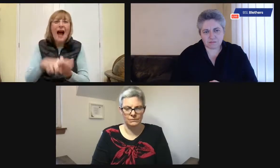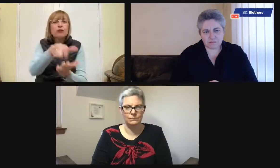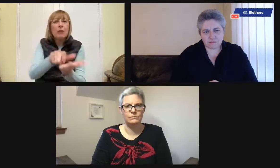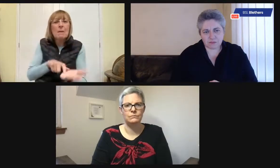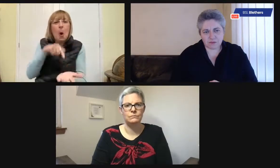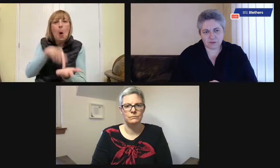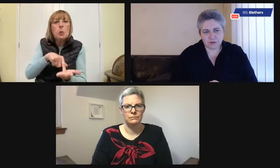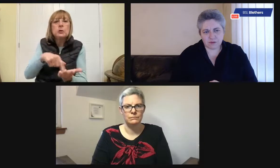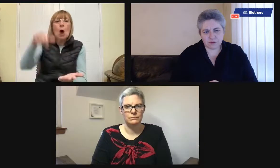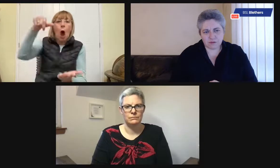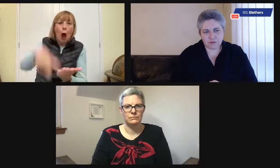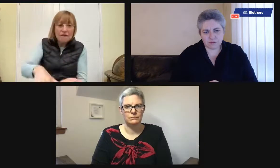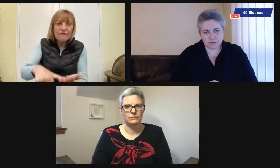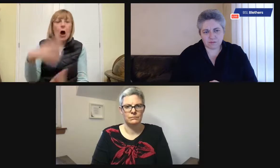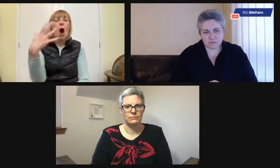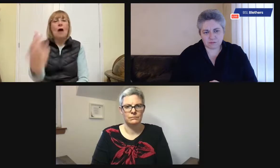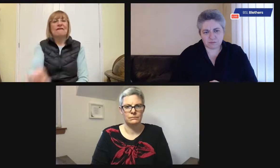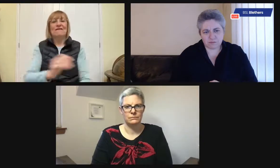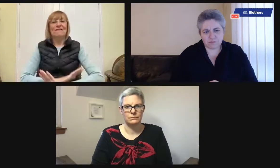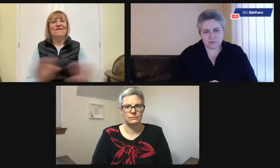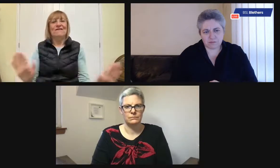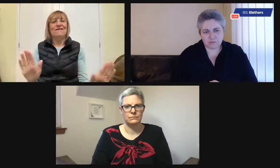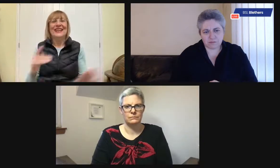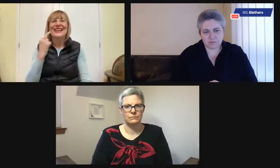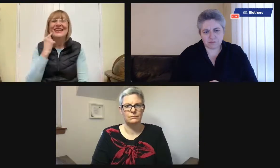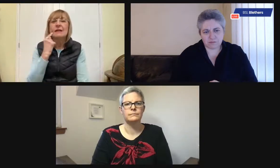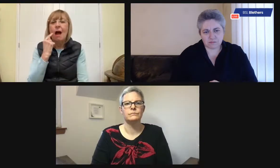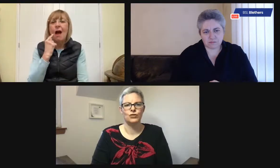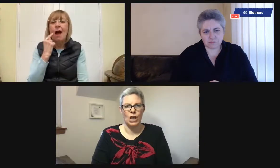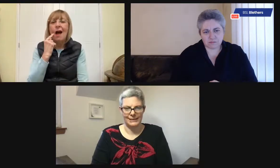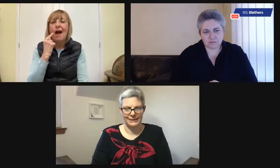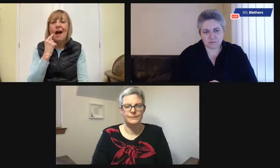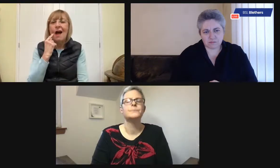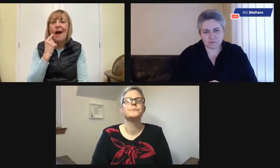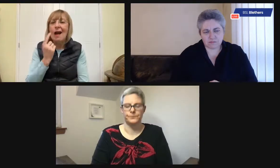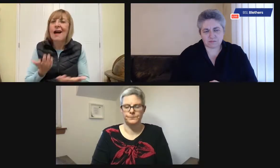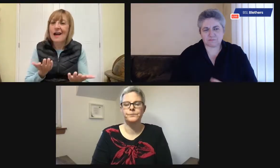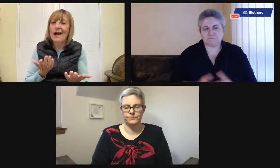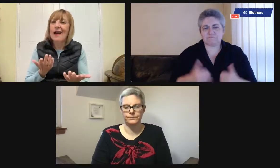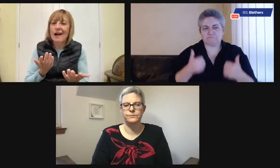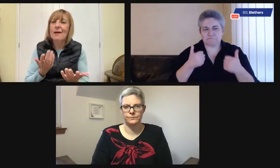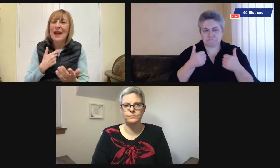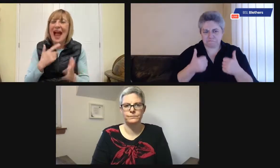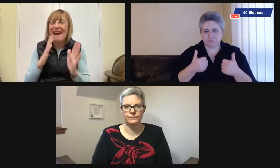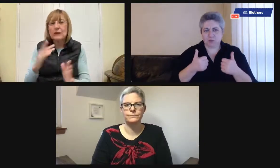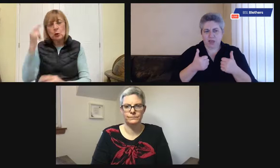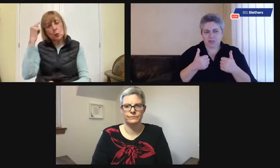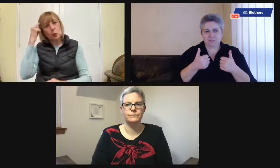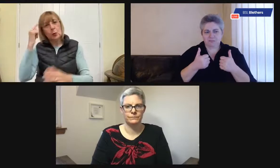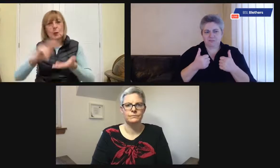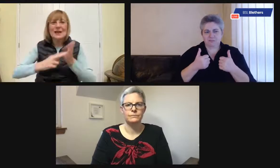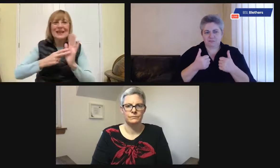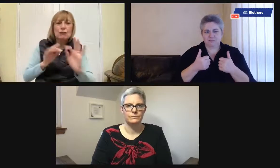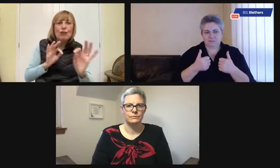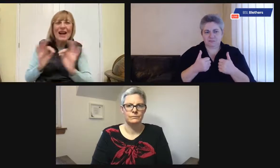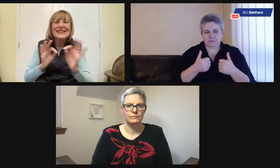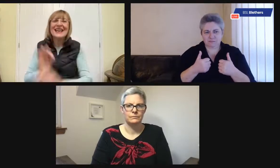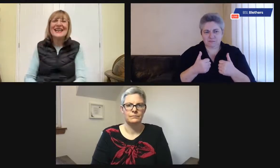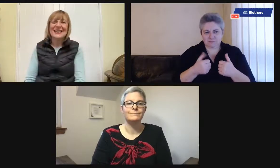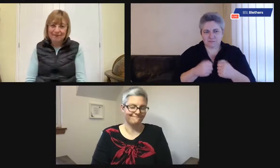we just left it all on all the time. And so turn your sleep mode off and just